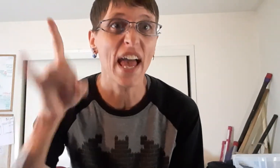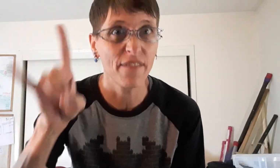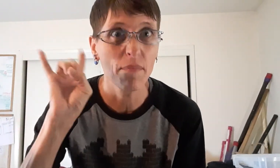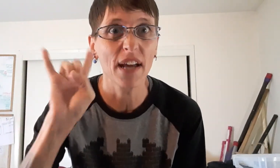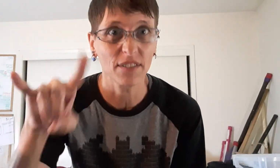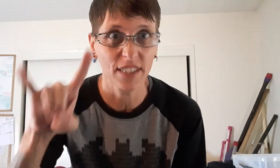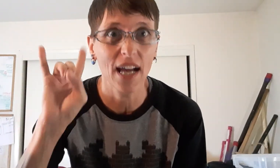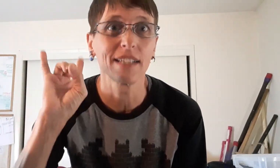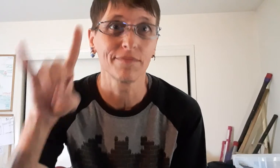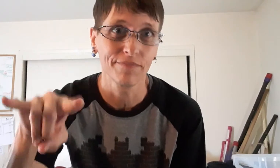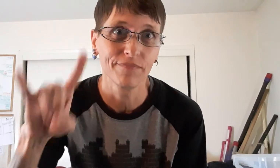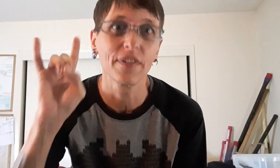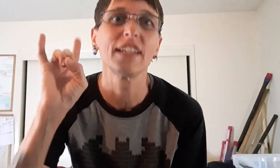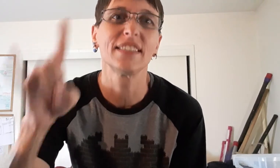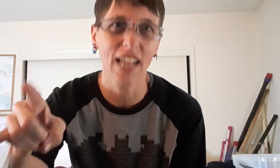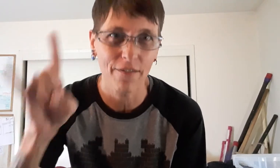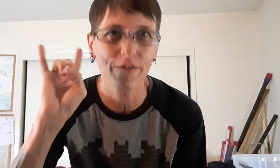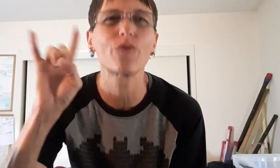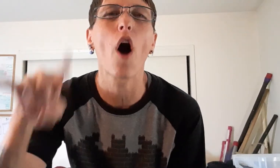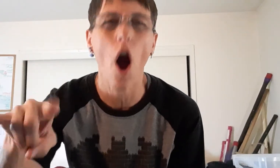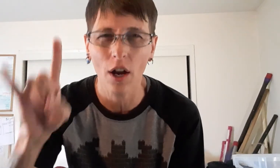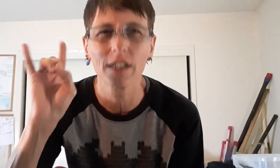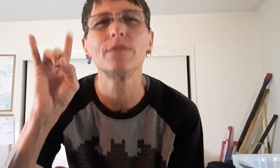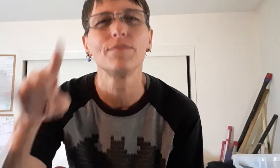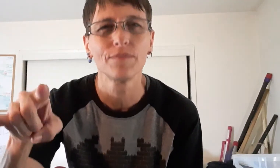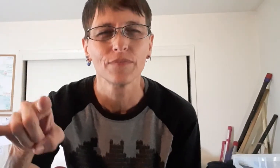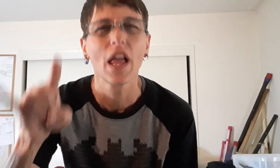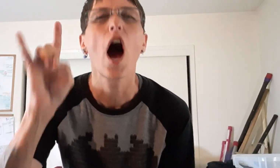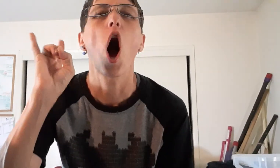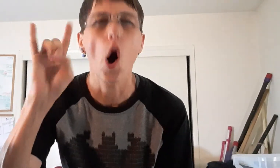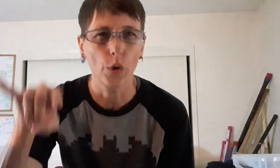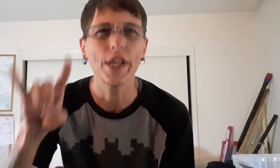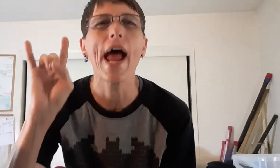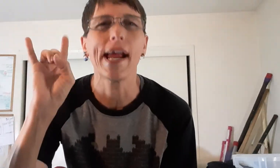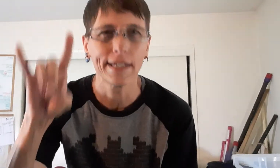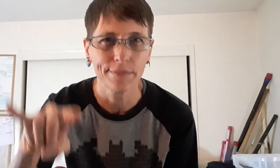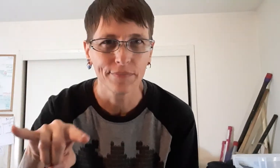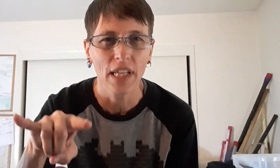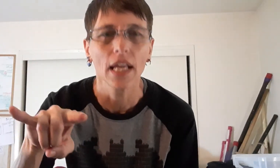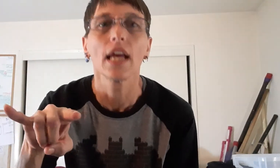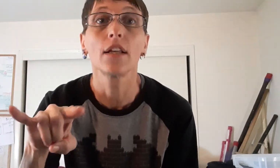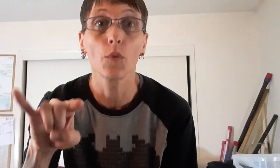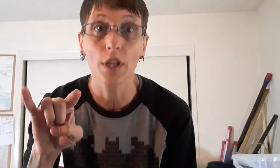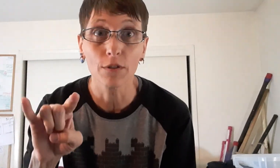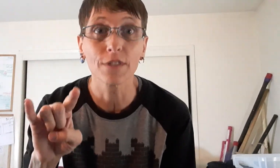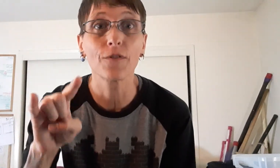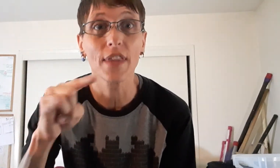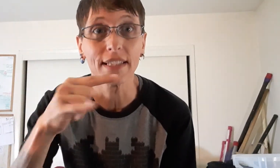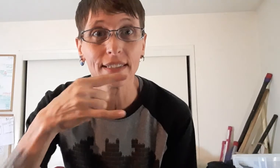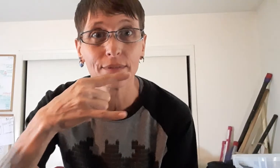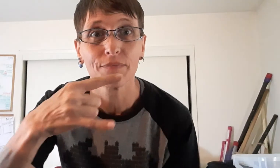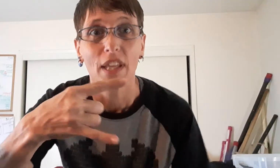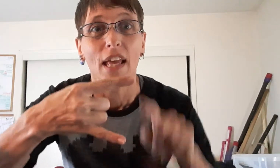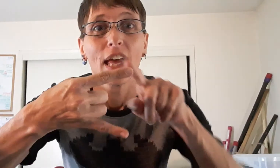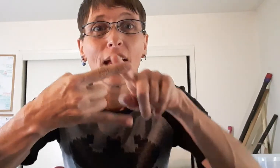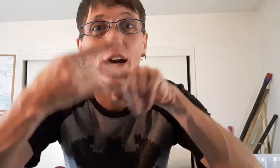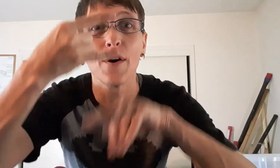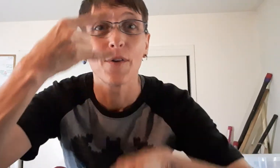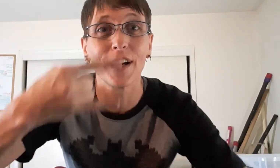heavy metal sign. Sign for rock. All day. Until we use it for this. We're going to